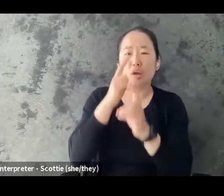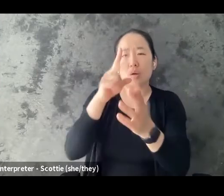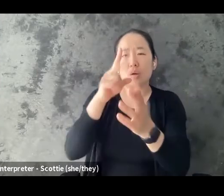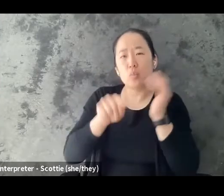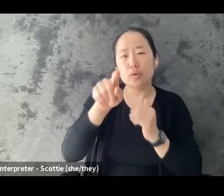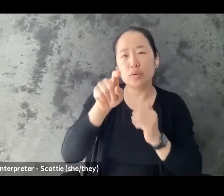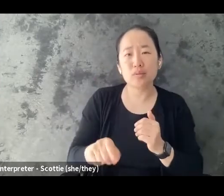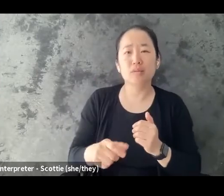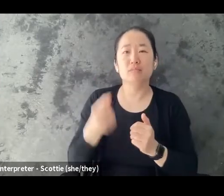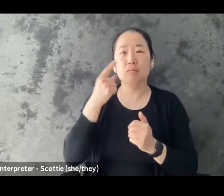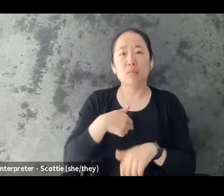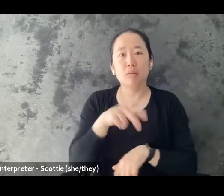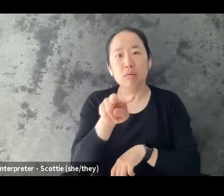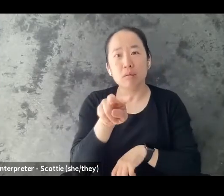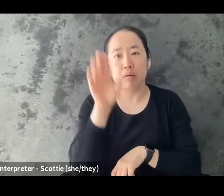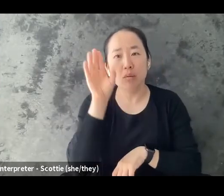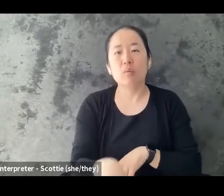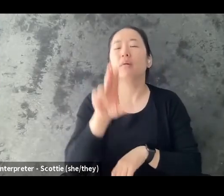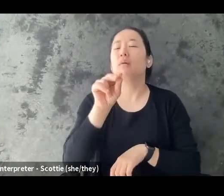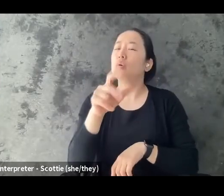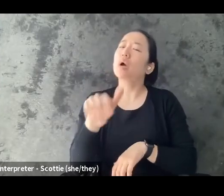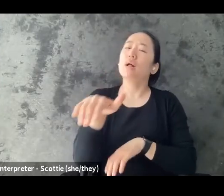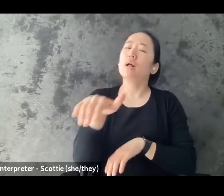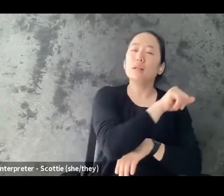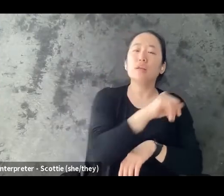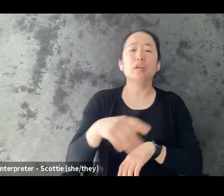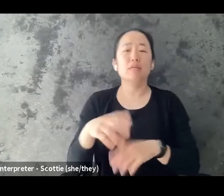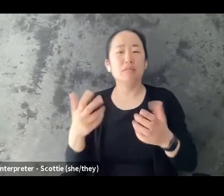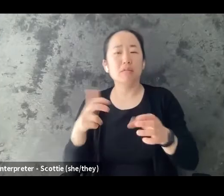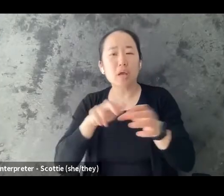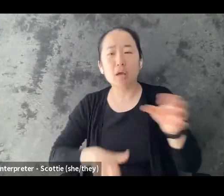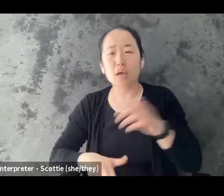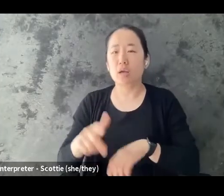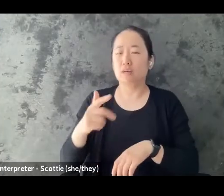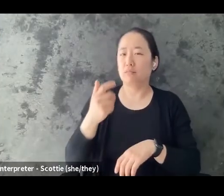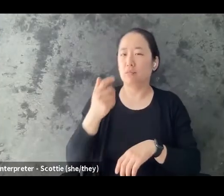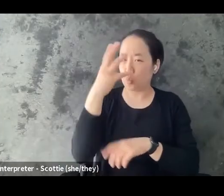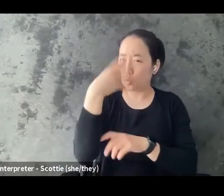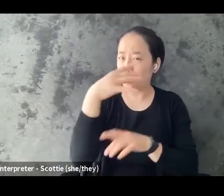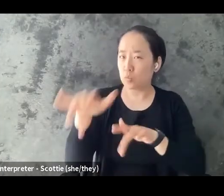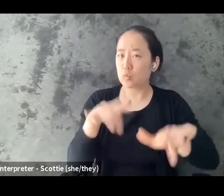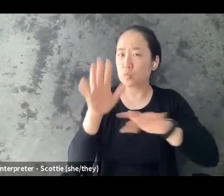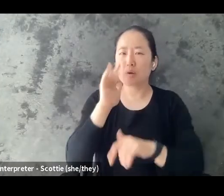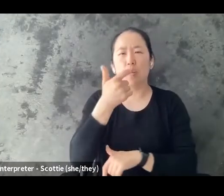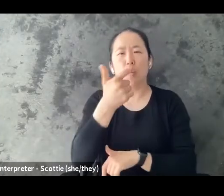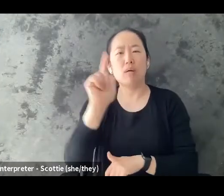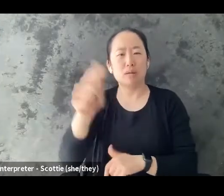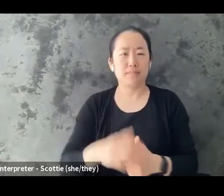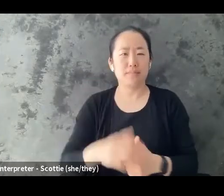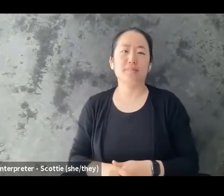away or watch the webinar recording at another time. It is completely optional, but if you would like to